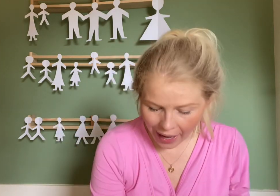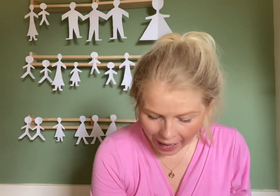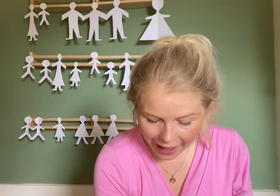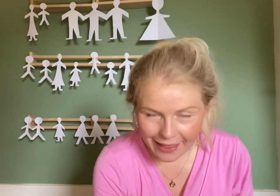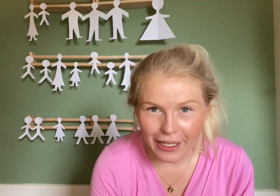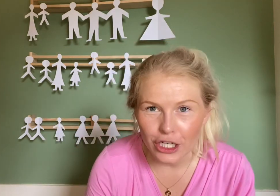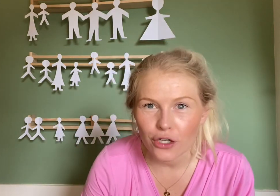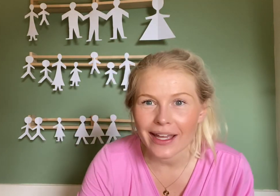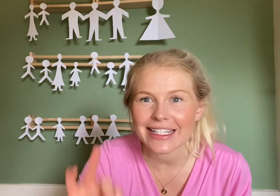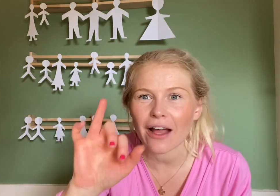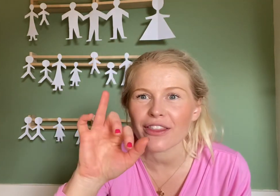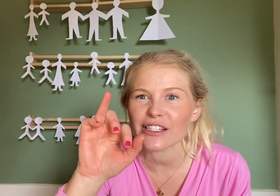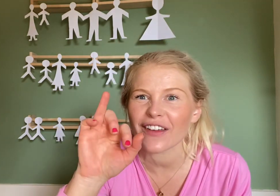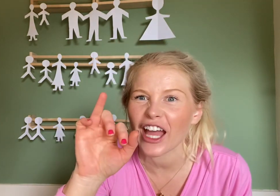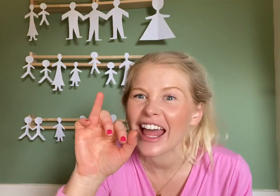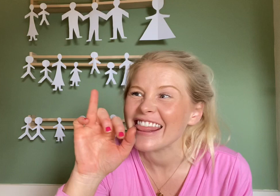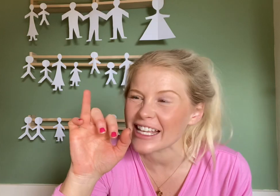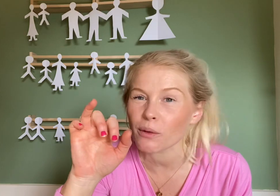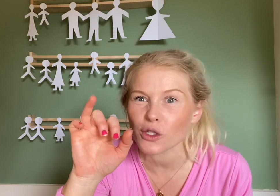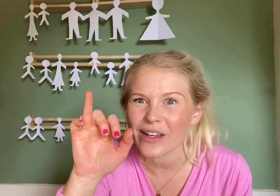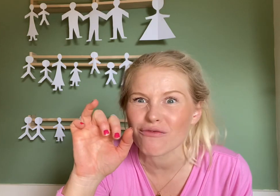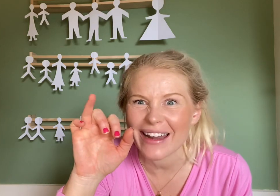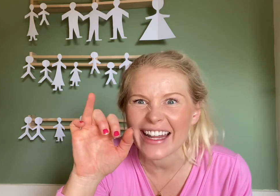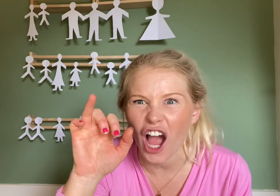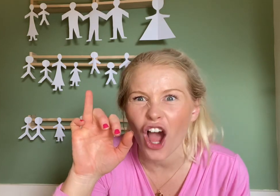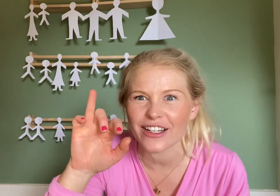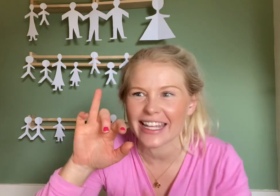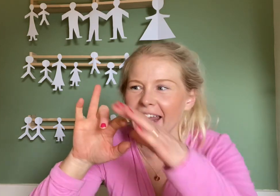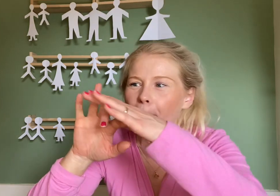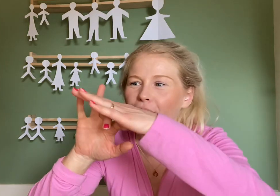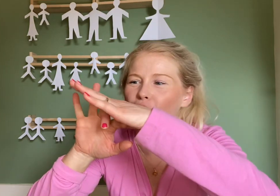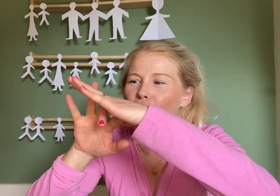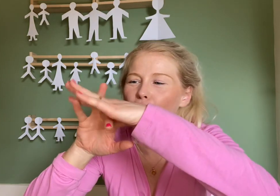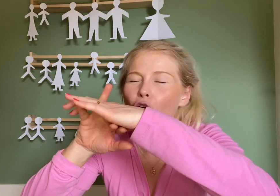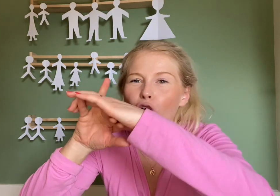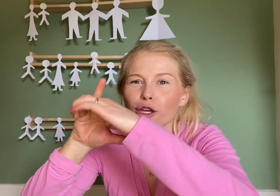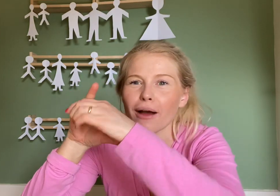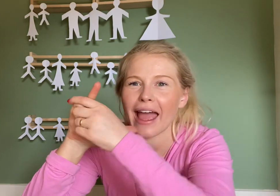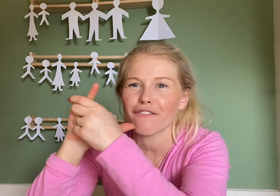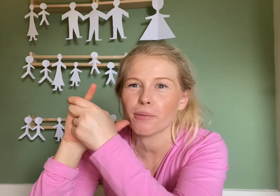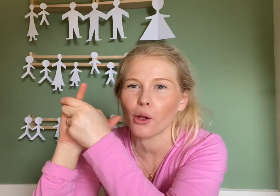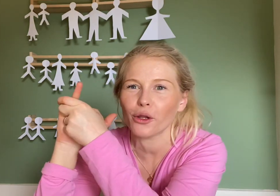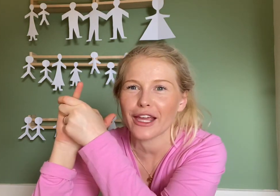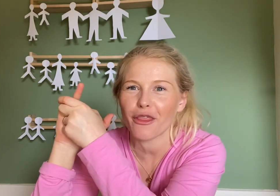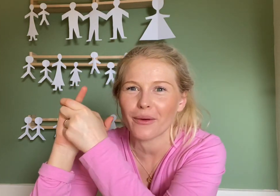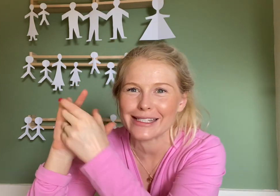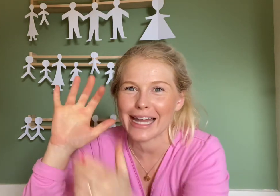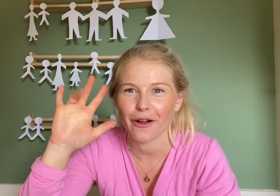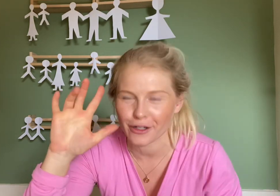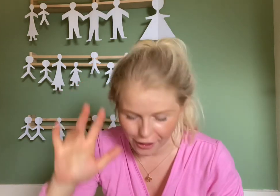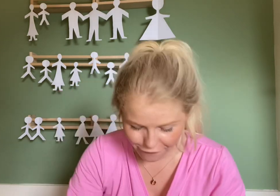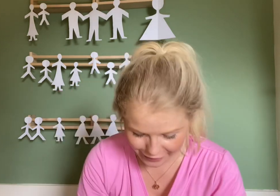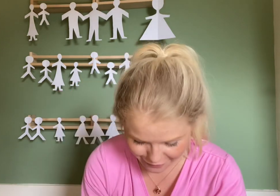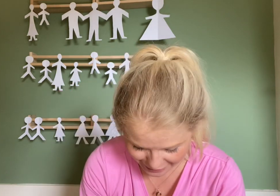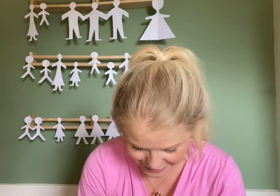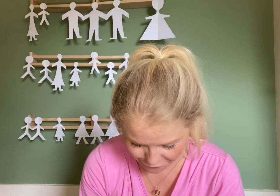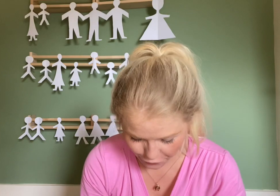And then can you get out this finger? This one's always really hard to get up on your own. You might have to pull the other ones down because I find it really difficult.